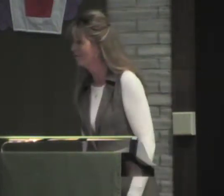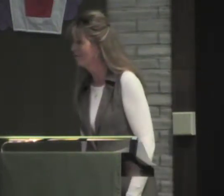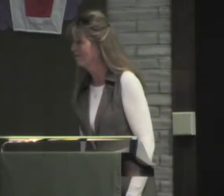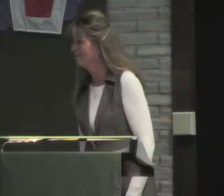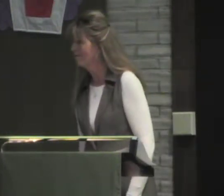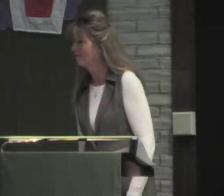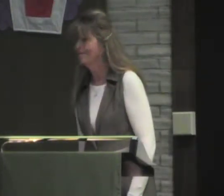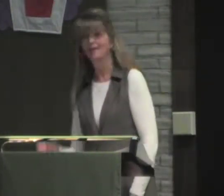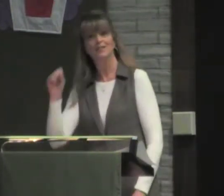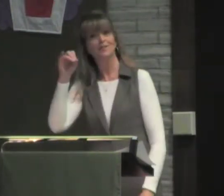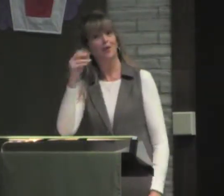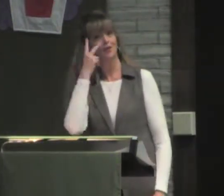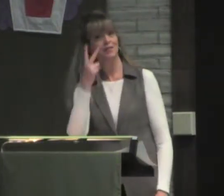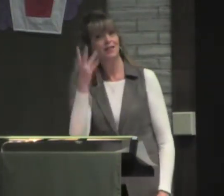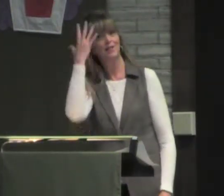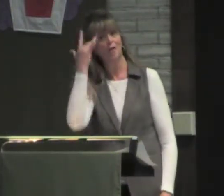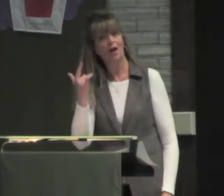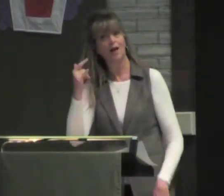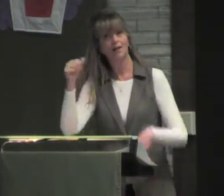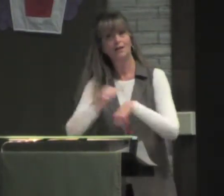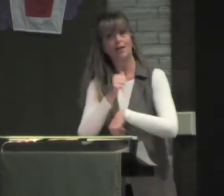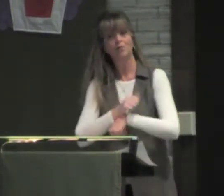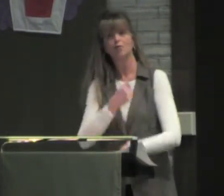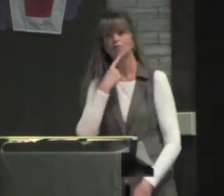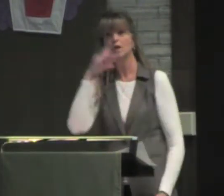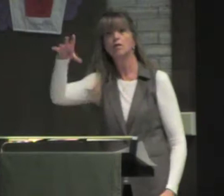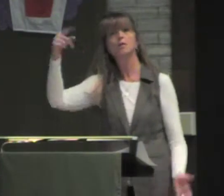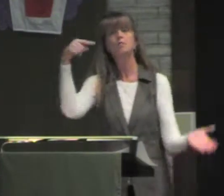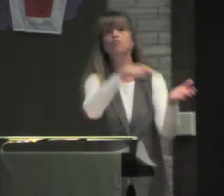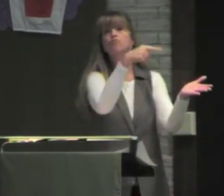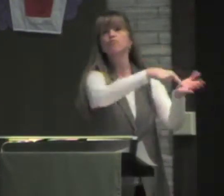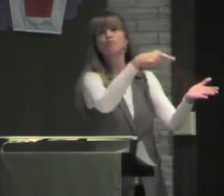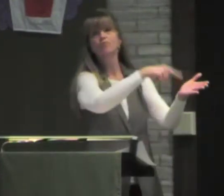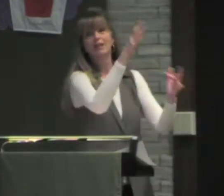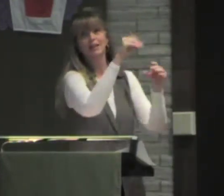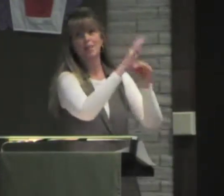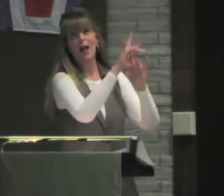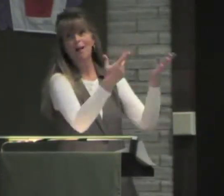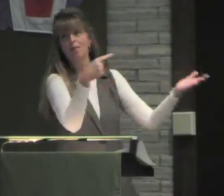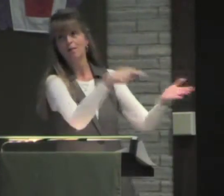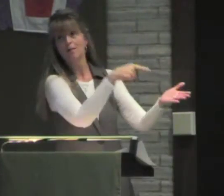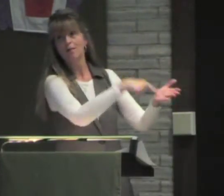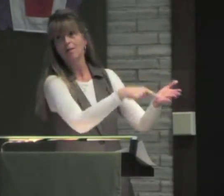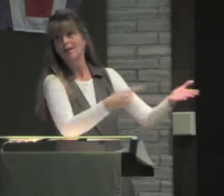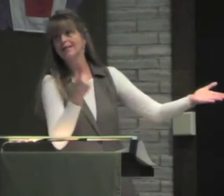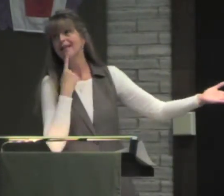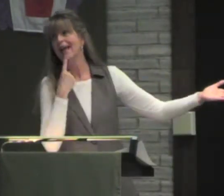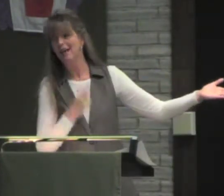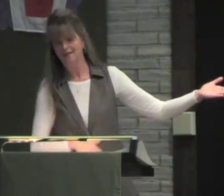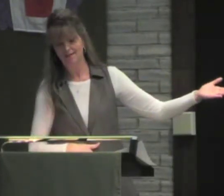Now, that's all from the New Testament. So, you see why it's really dangerous to say, well, it's in the Bible.